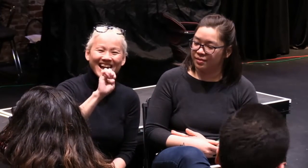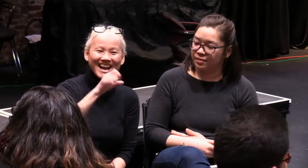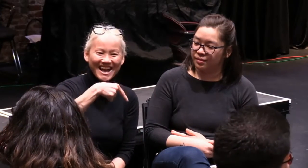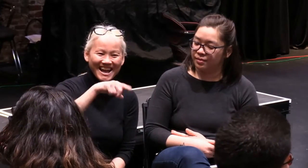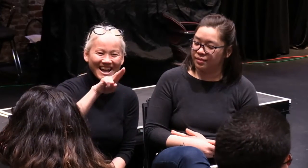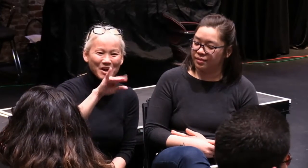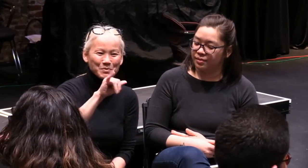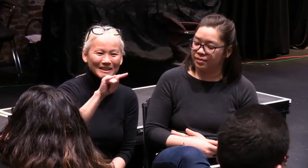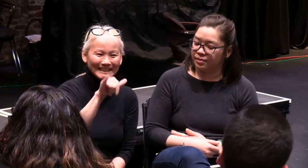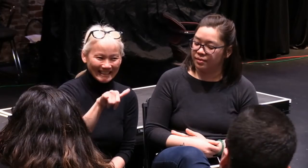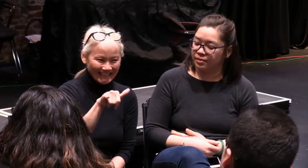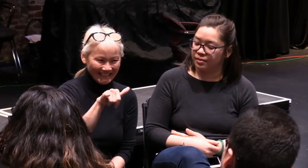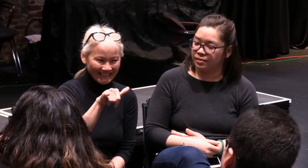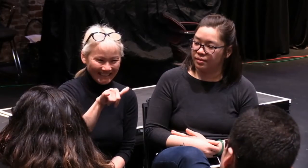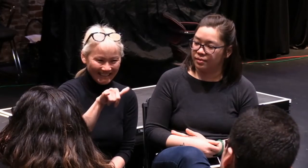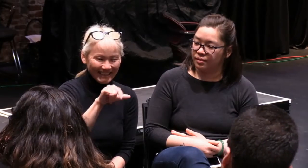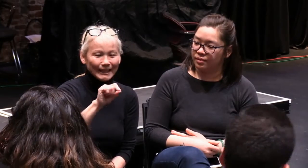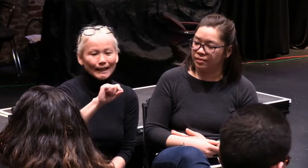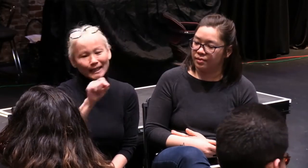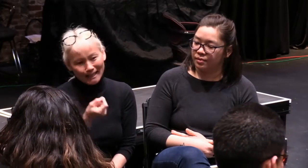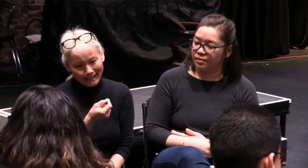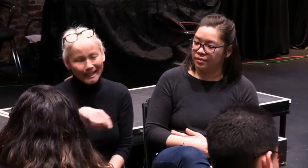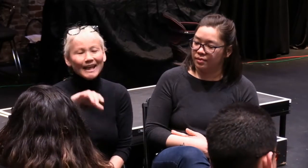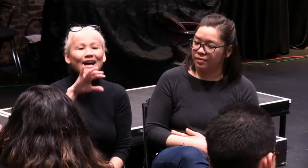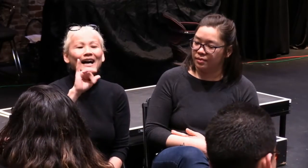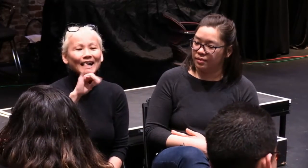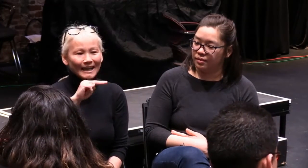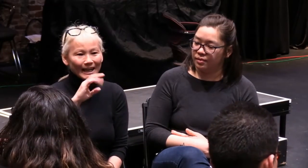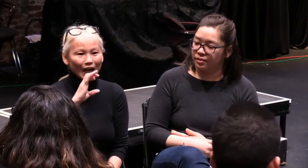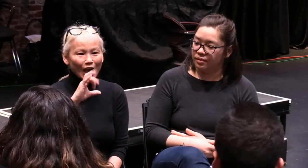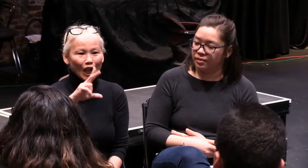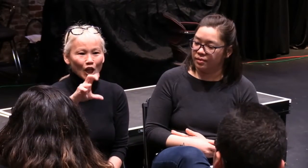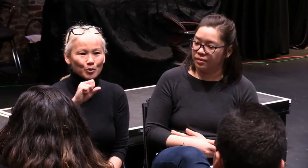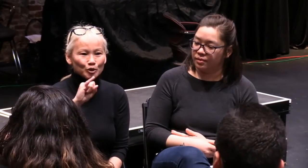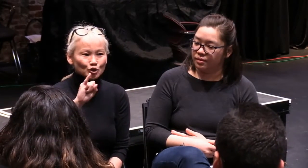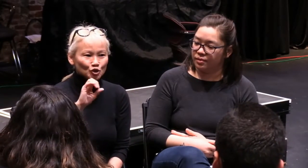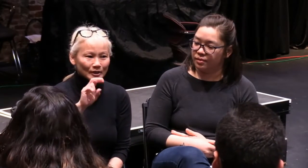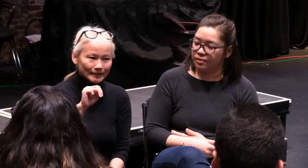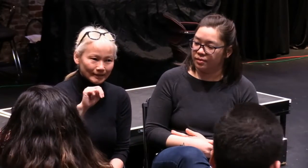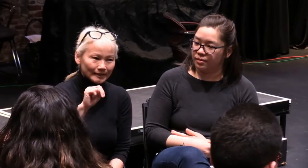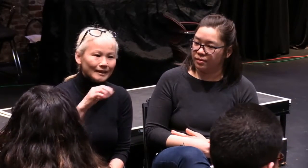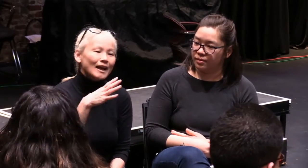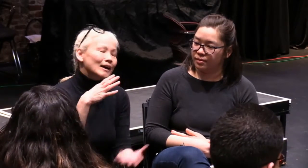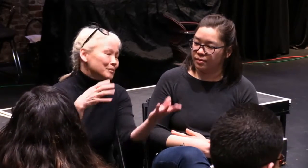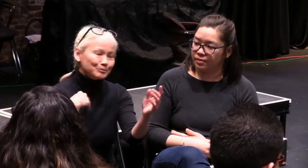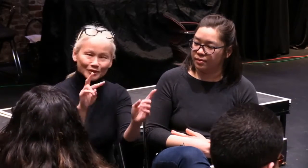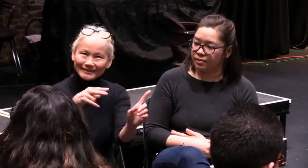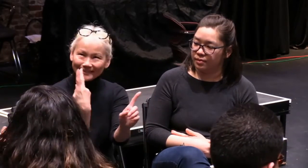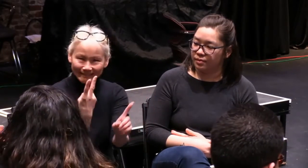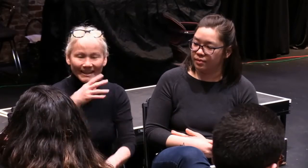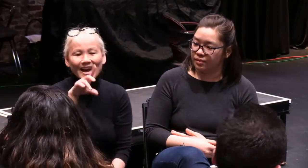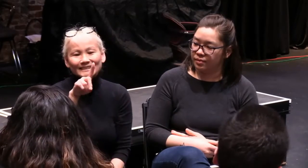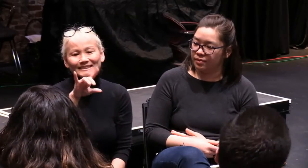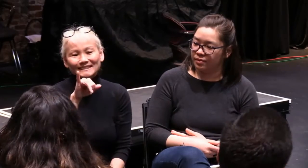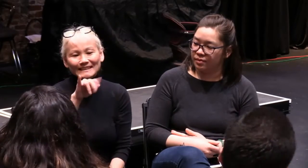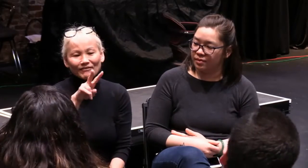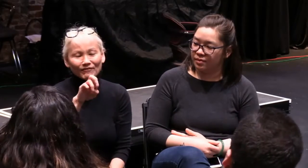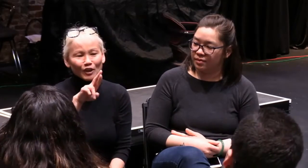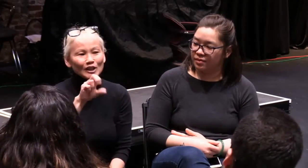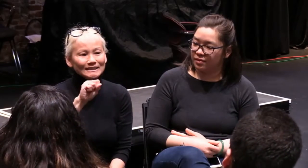Pardon me if I haven't paced myself. I'll slow down a bit. Again, I've been hired to be a co-facilitator for the Equity,